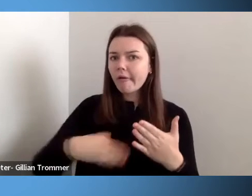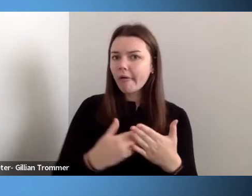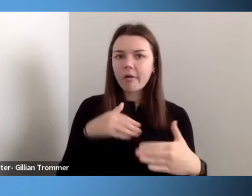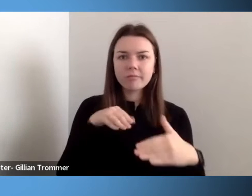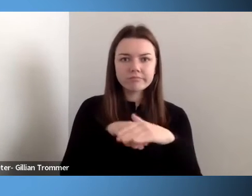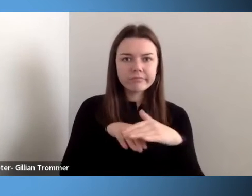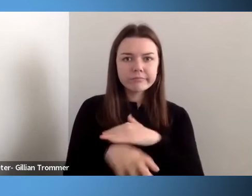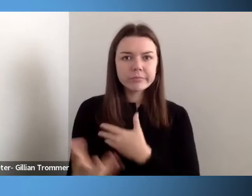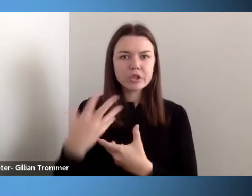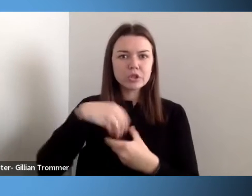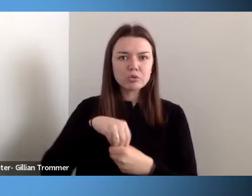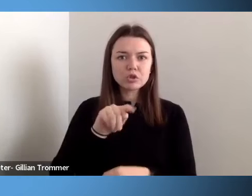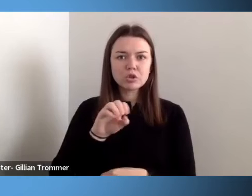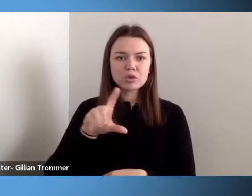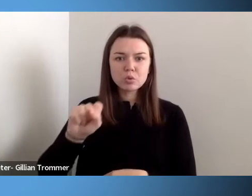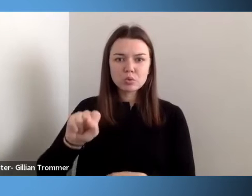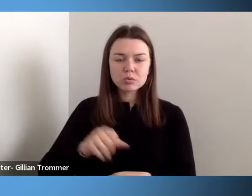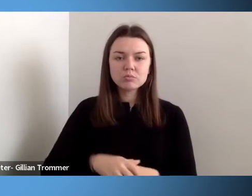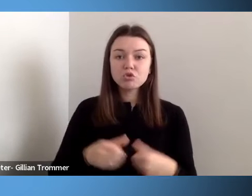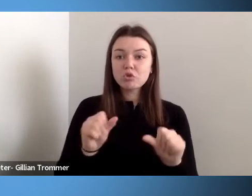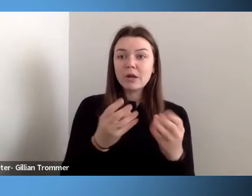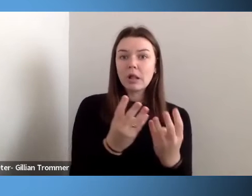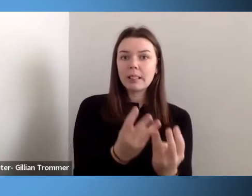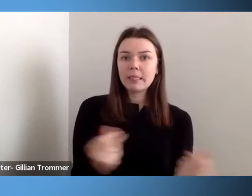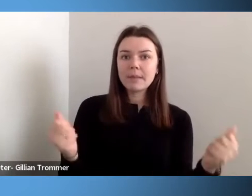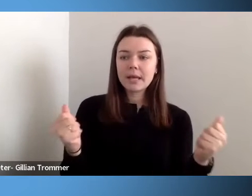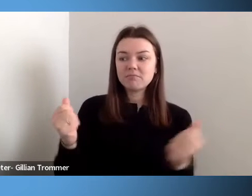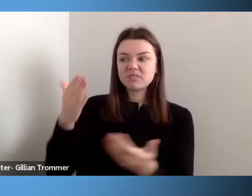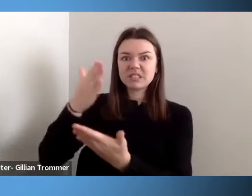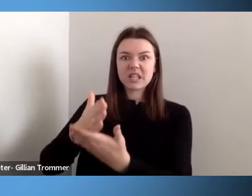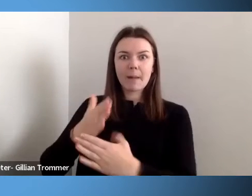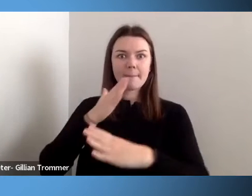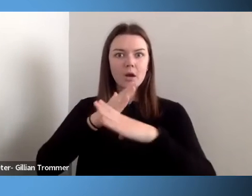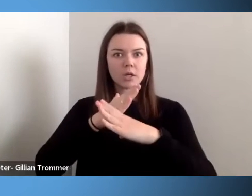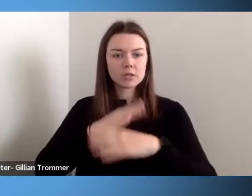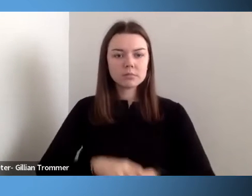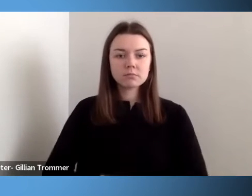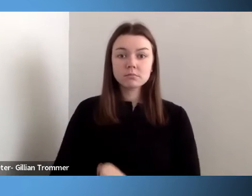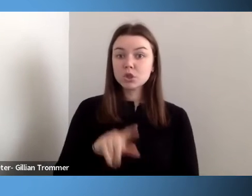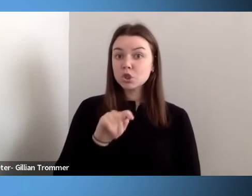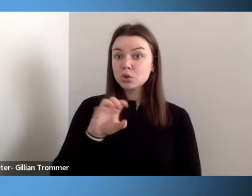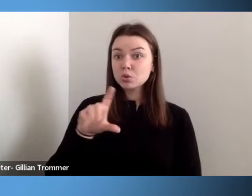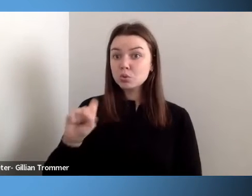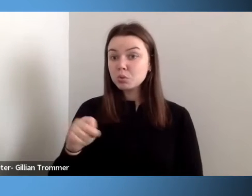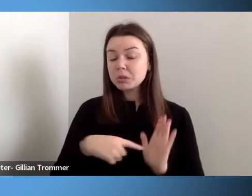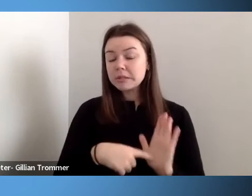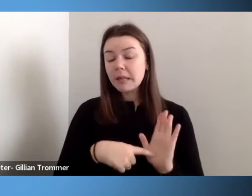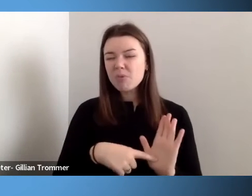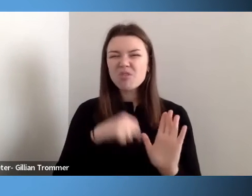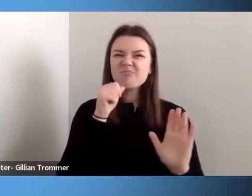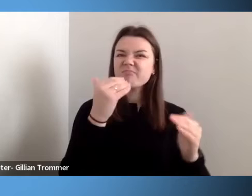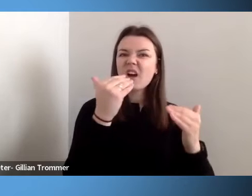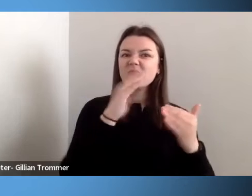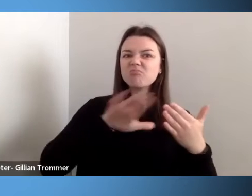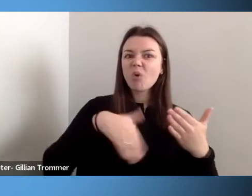barriers. These tools include, but are not limited to, physical